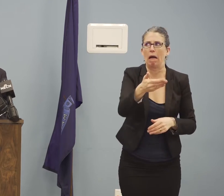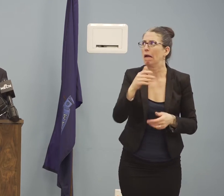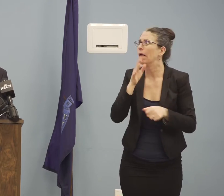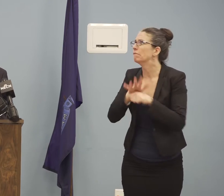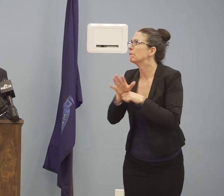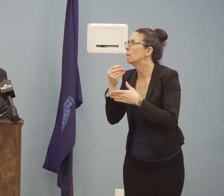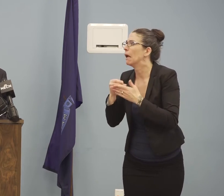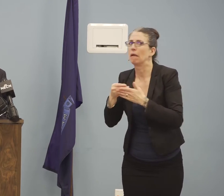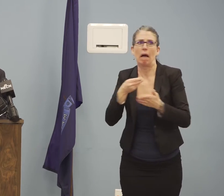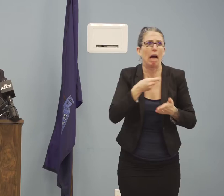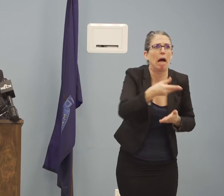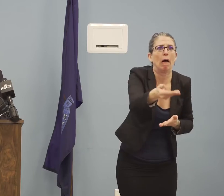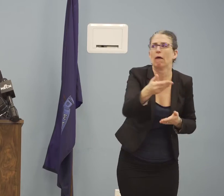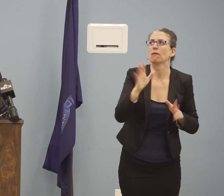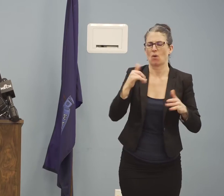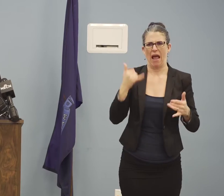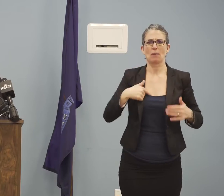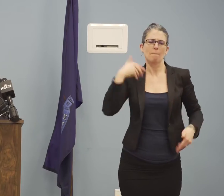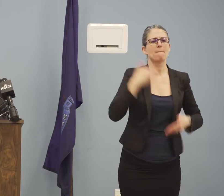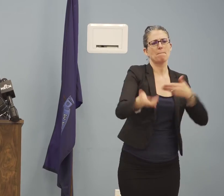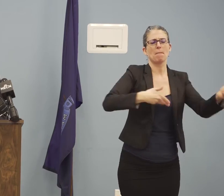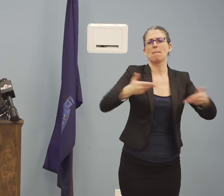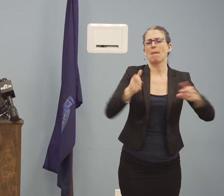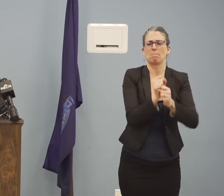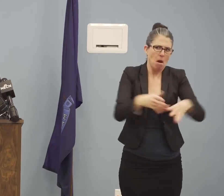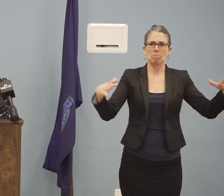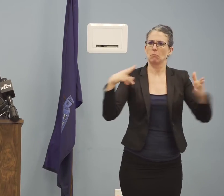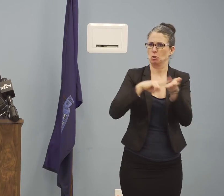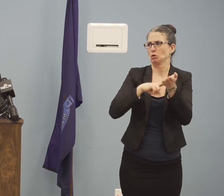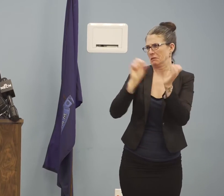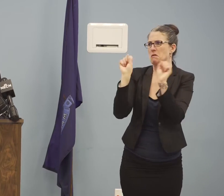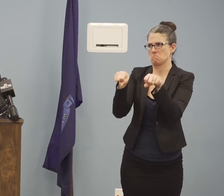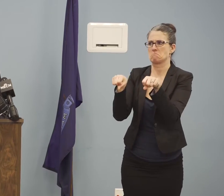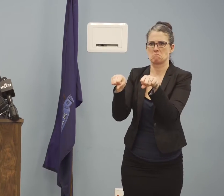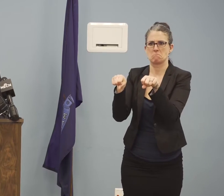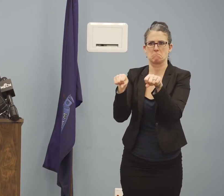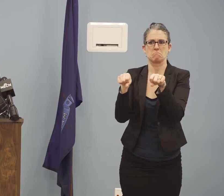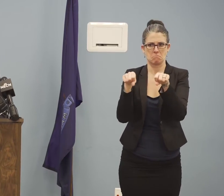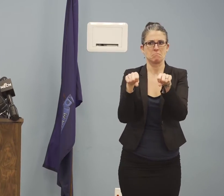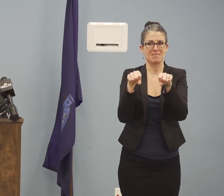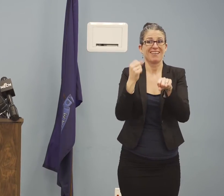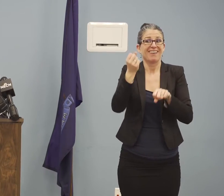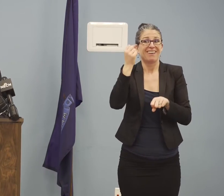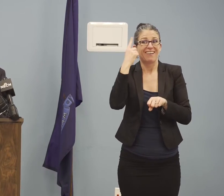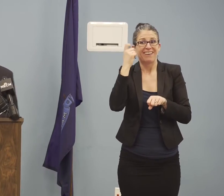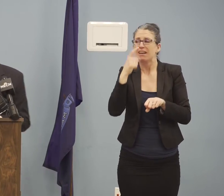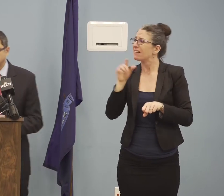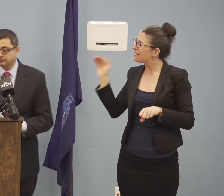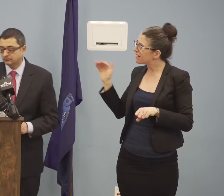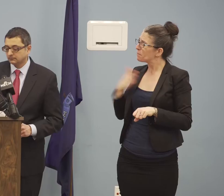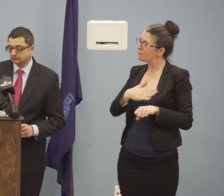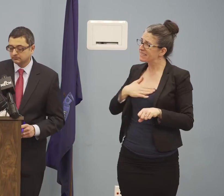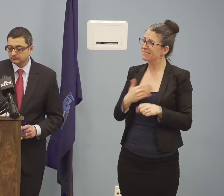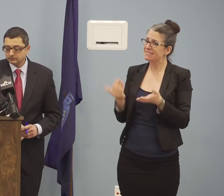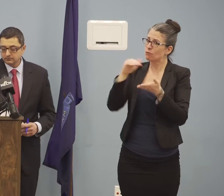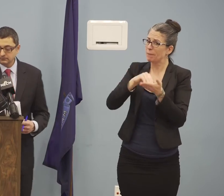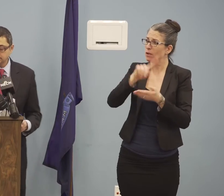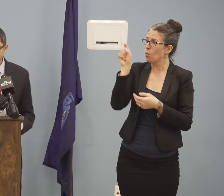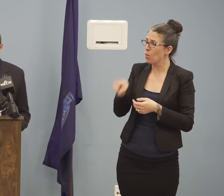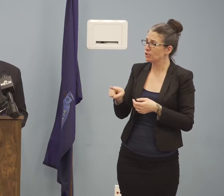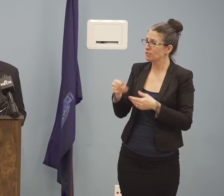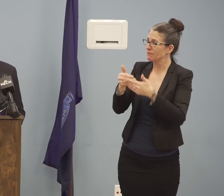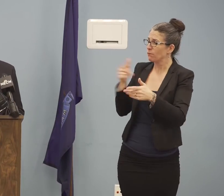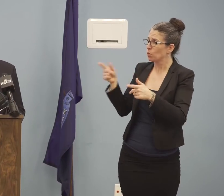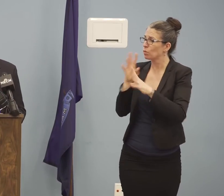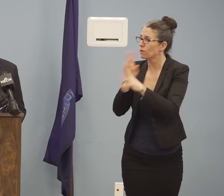And in light of the Governor's declaration, we believe that will be something that will be easier. Nevertheless, still a challenge. I have a question for the Governor.